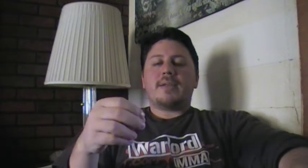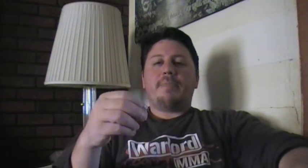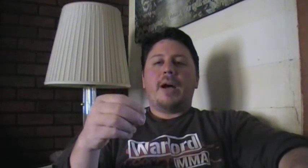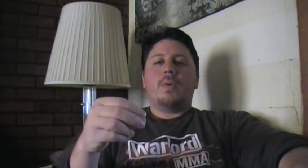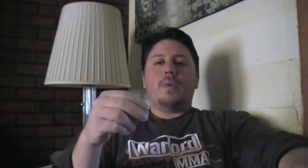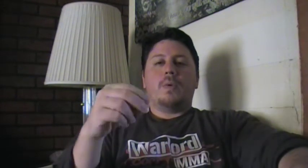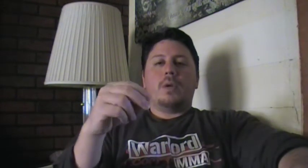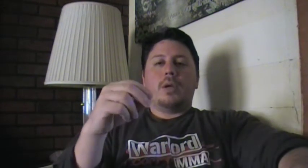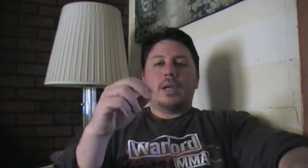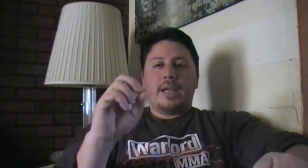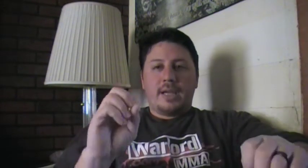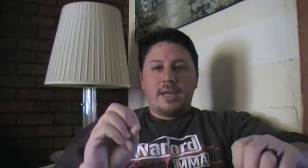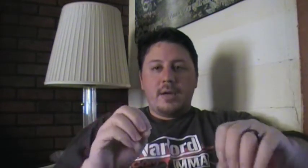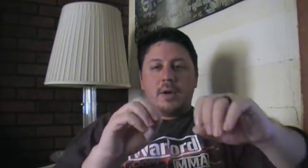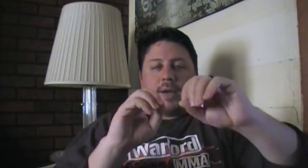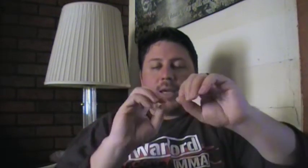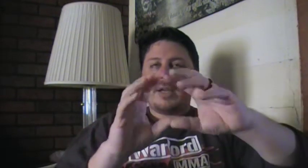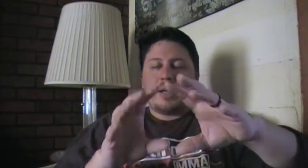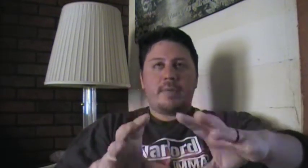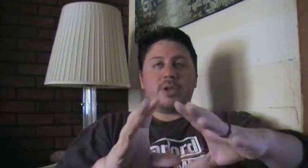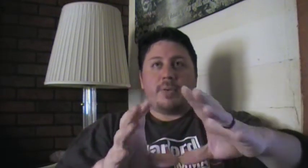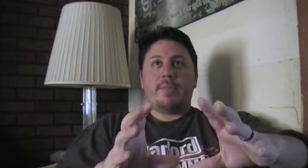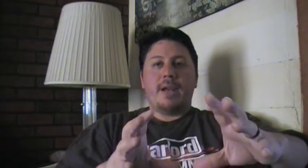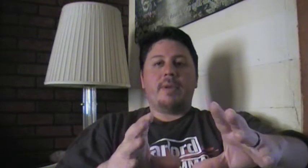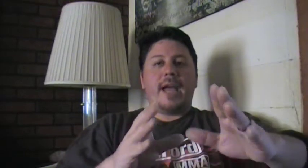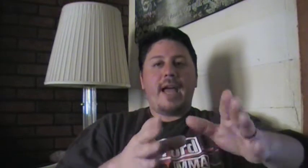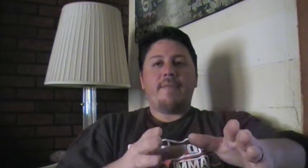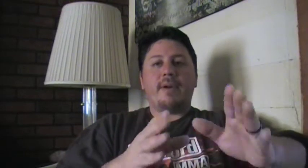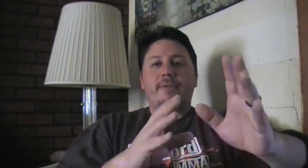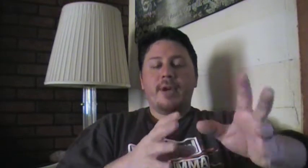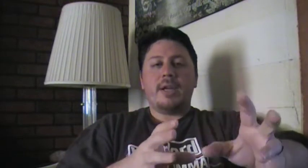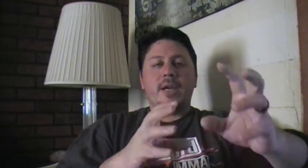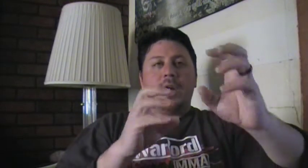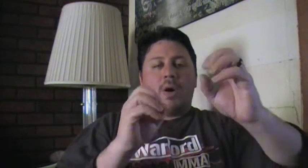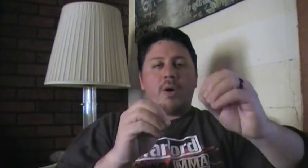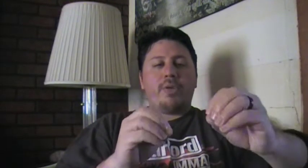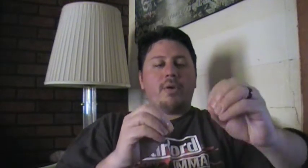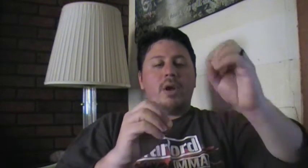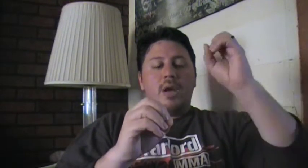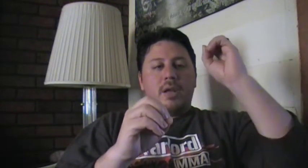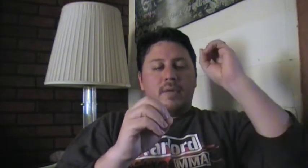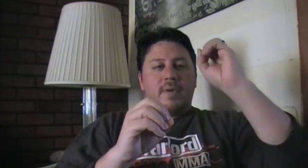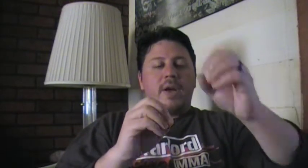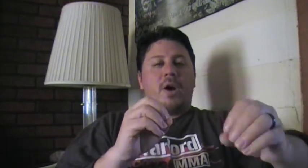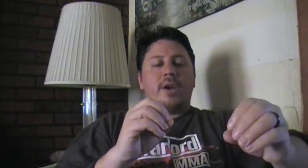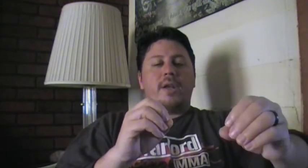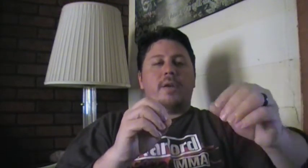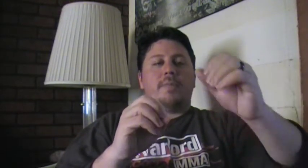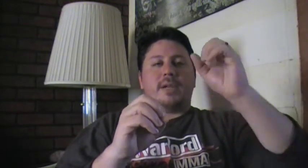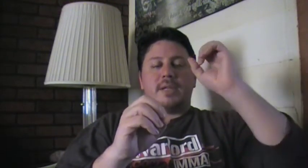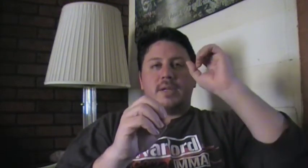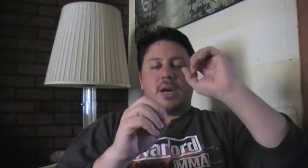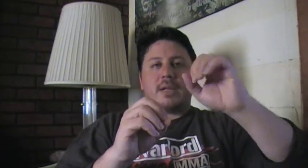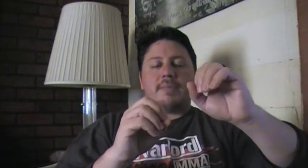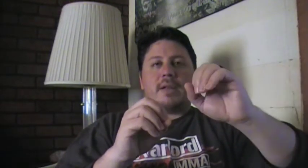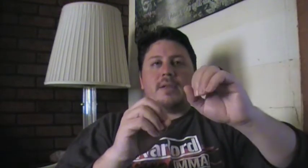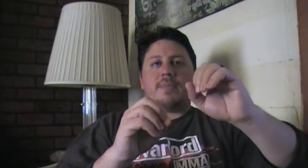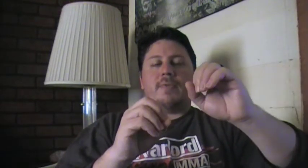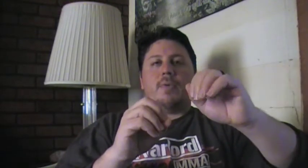about like Aikido, I wish I would have been able to have my friend Arthur Levine on here. Because he talked about this before